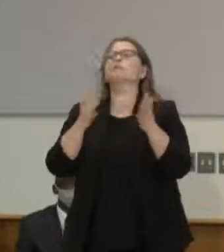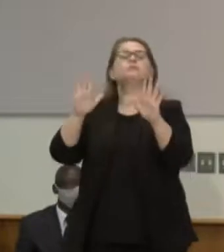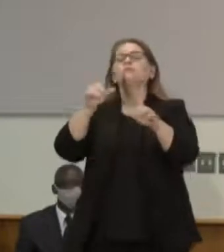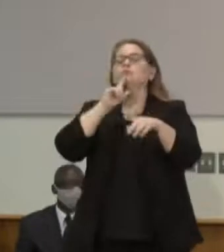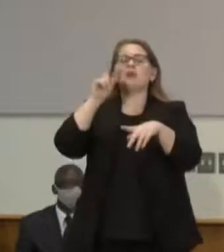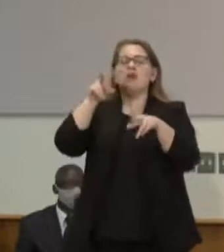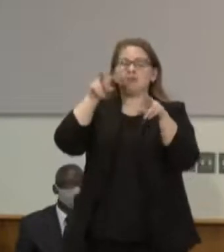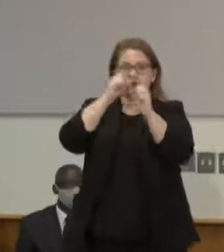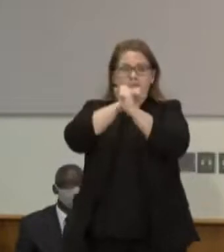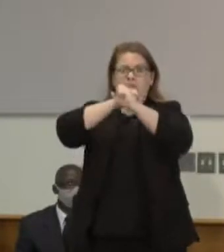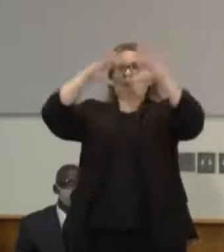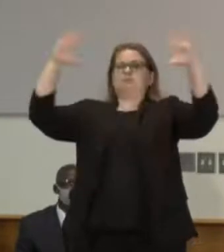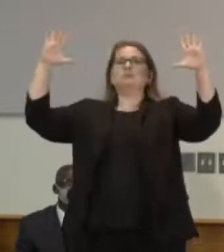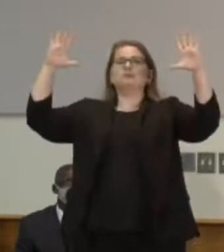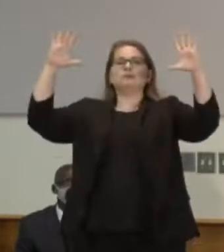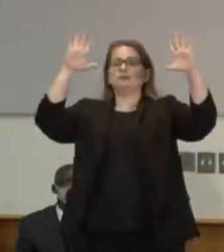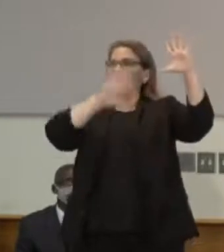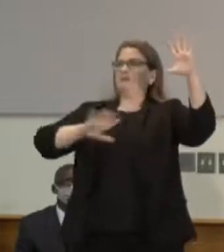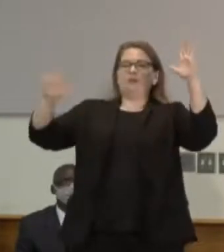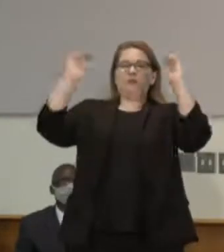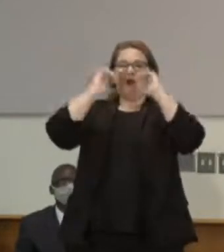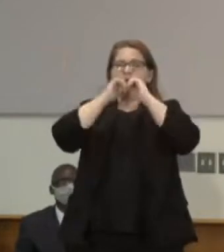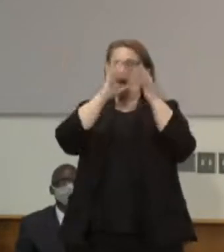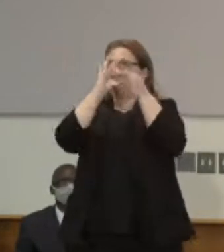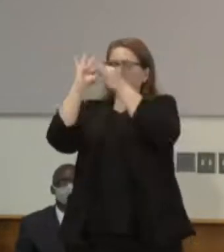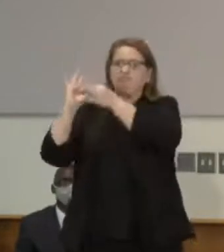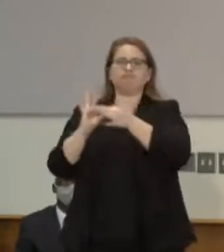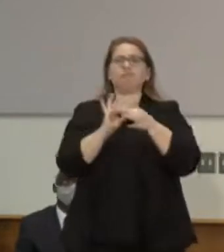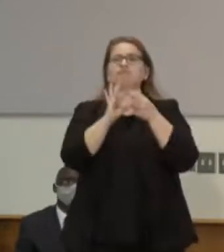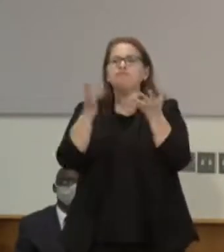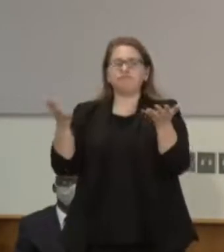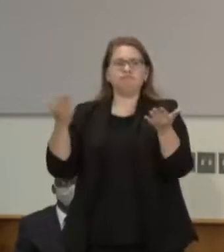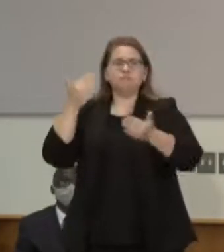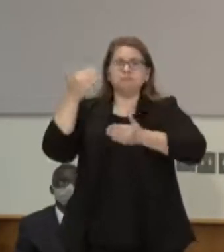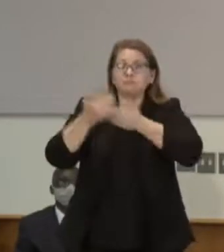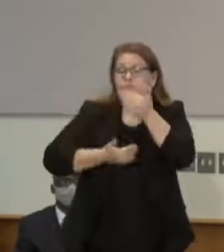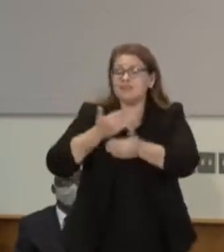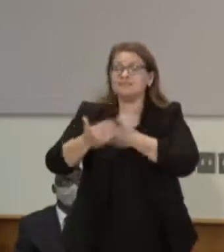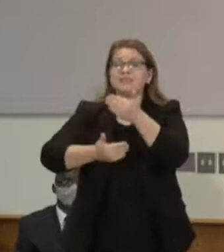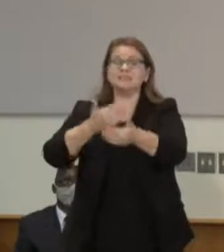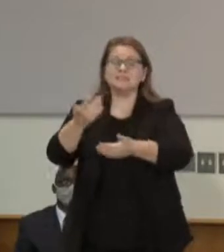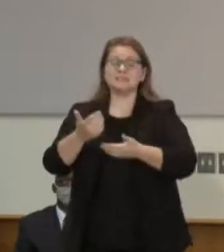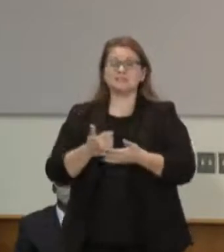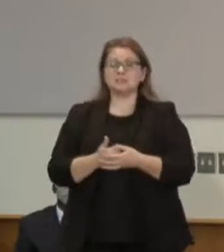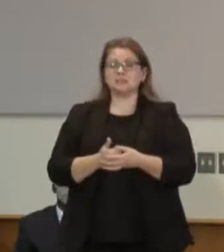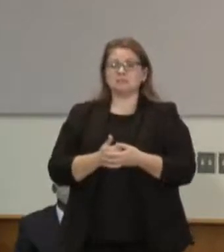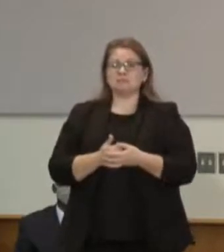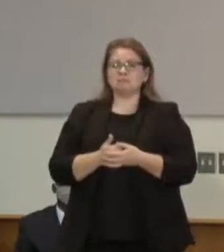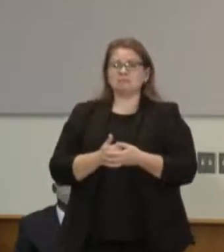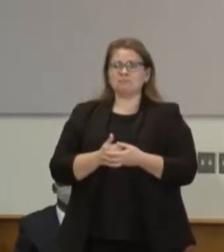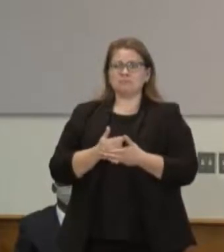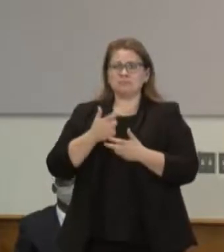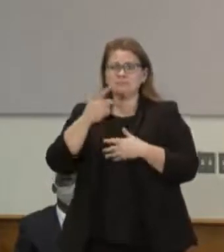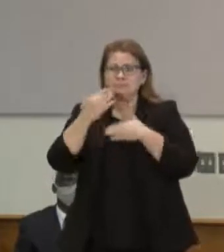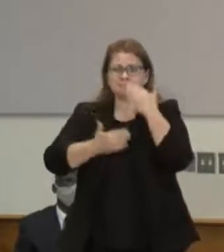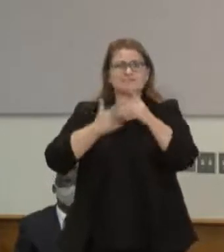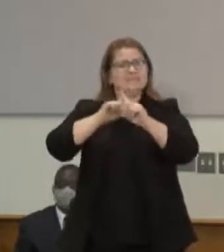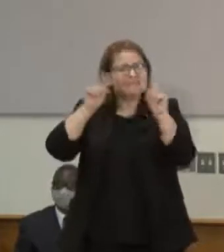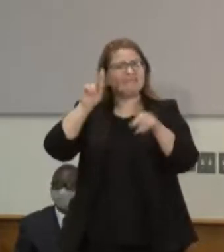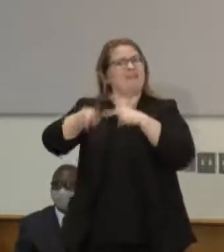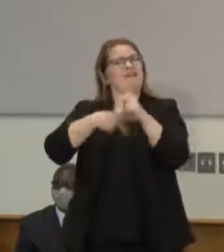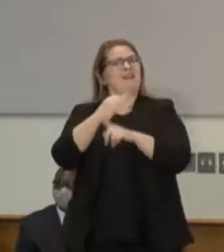out both a vision and a beginning process for us to build a whole different type of public safety system